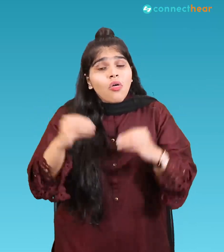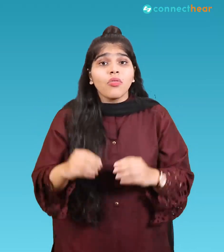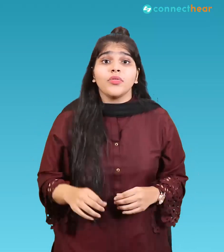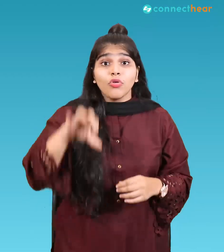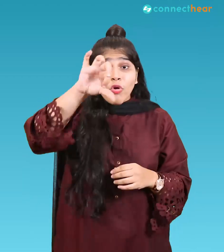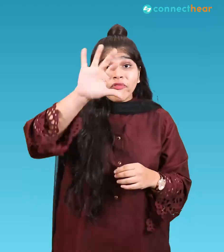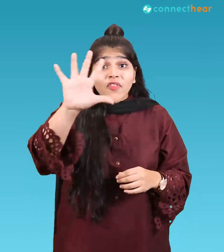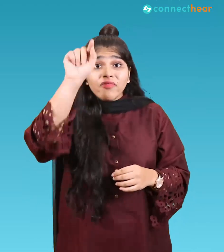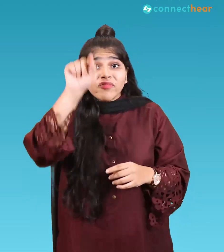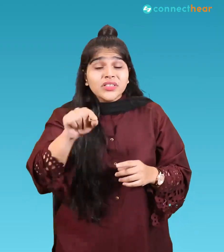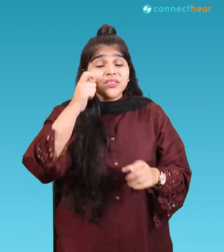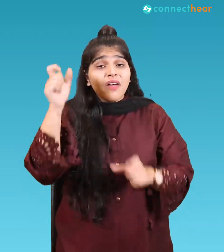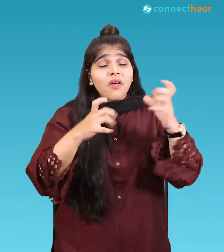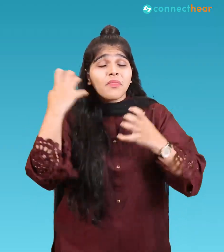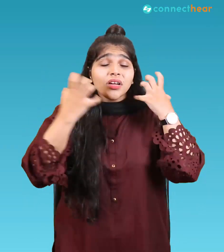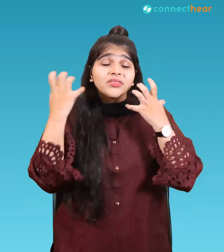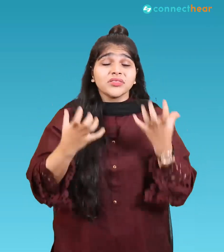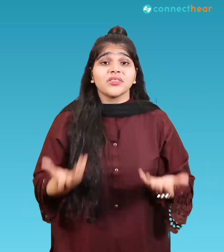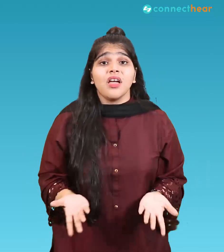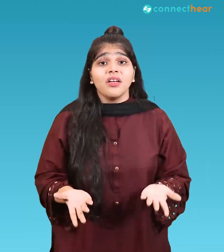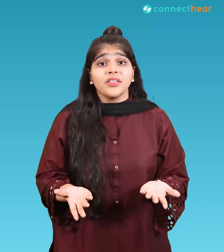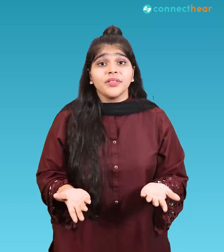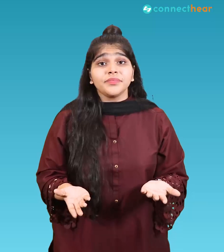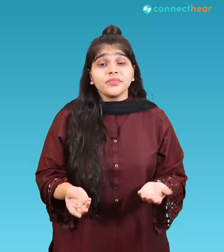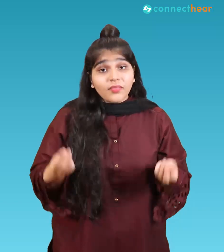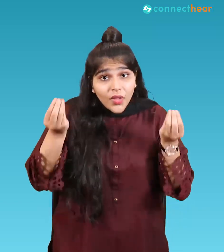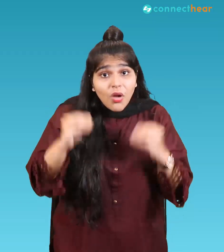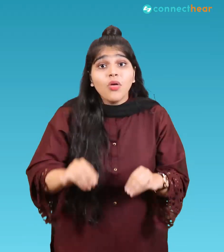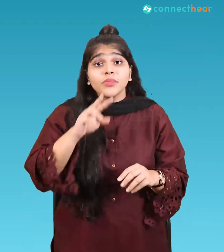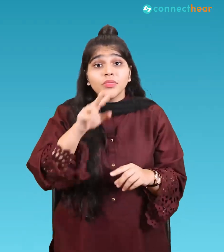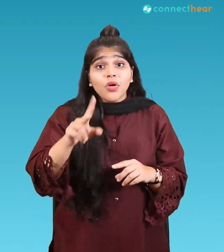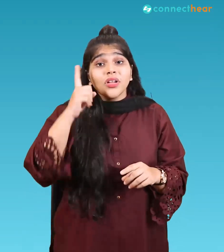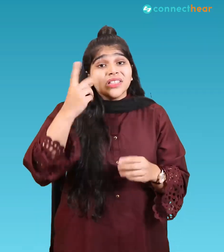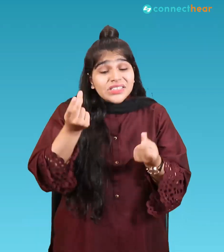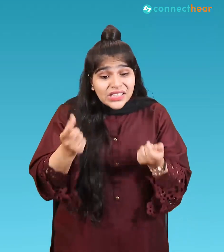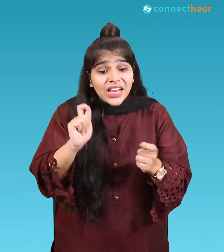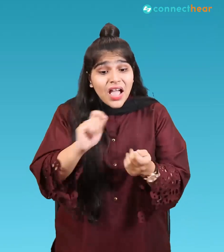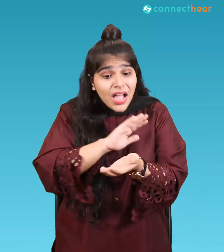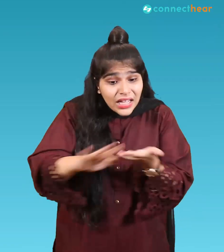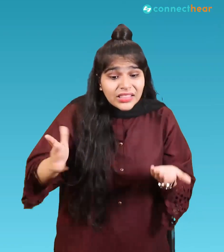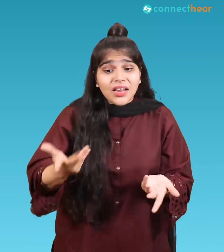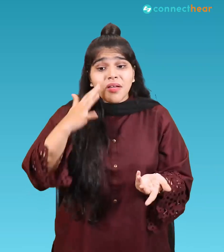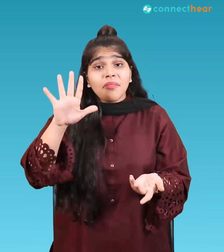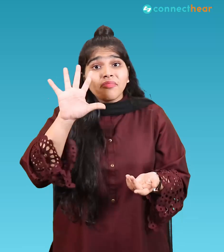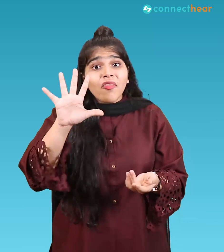they also said that efforts were underway to re-energize five feeders in DHA in Clifton